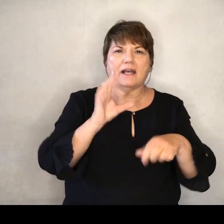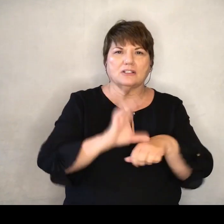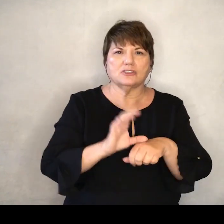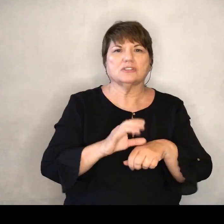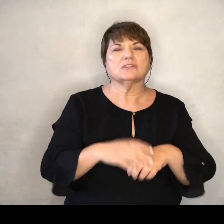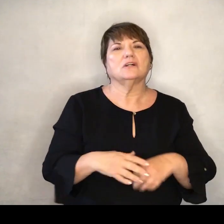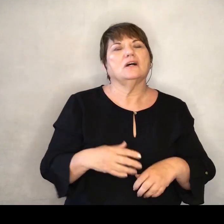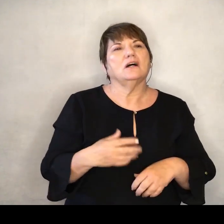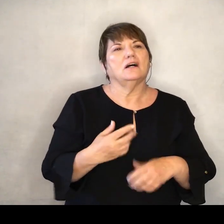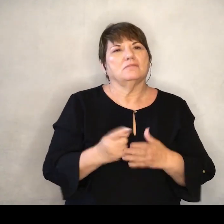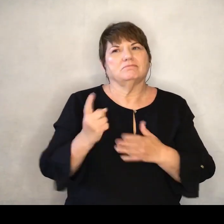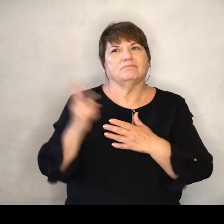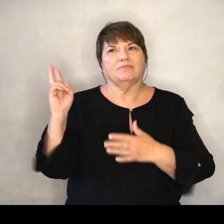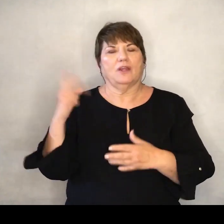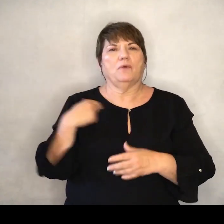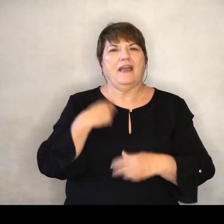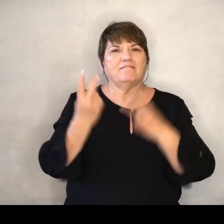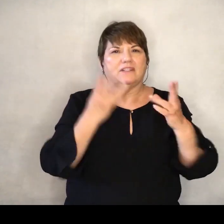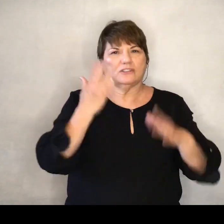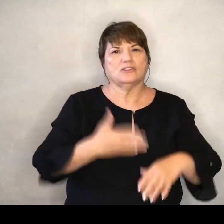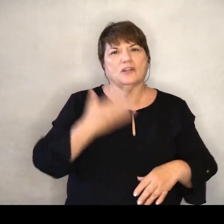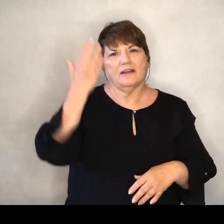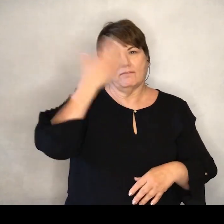had some visitors At the front of our church